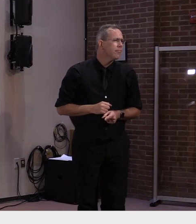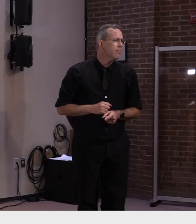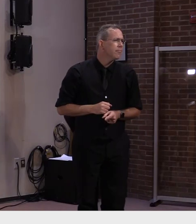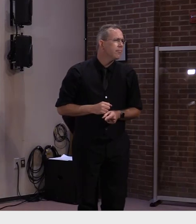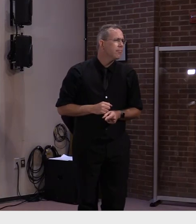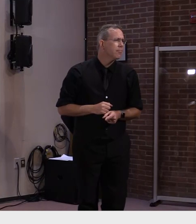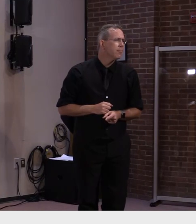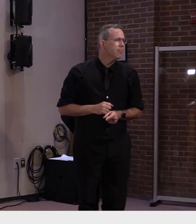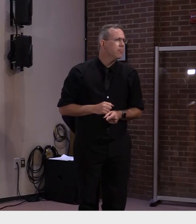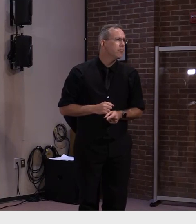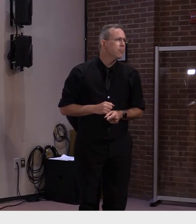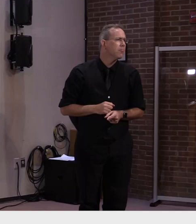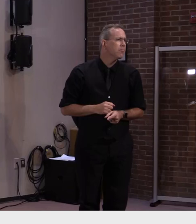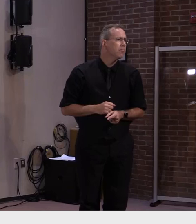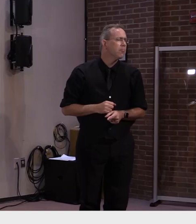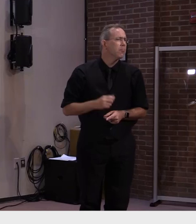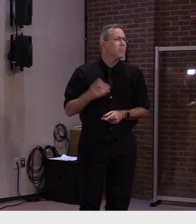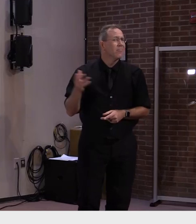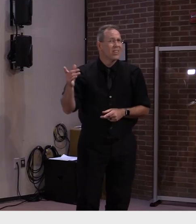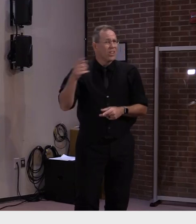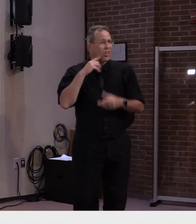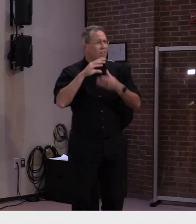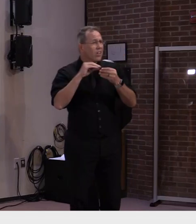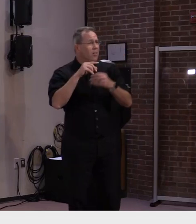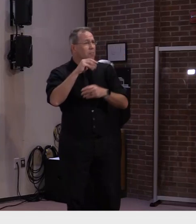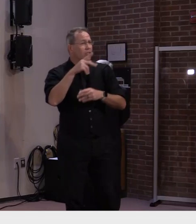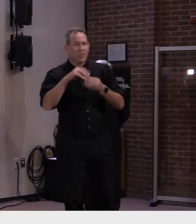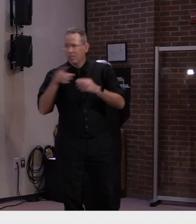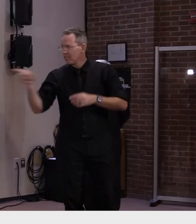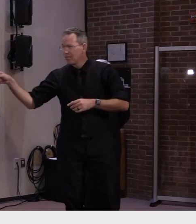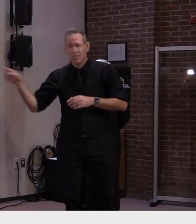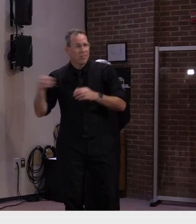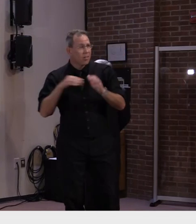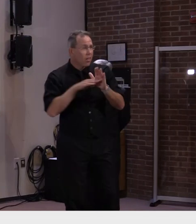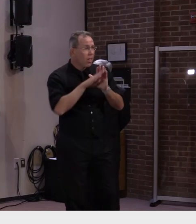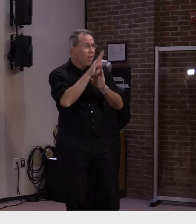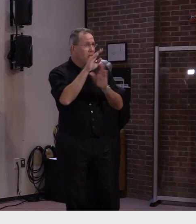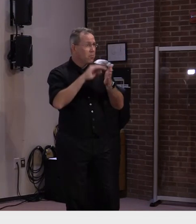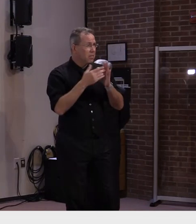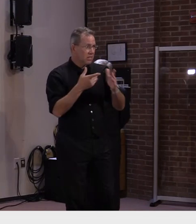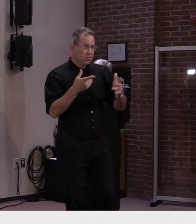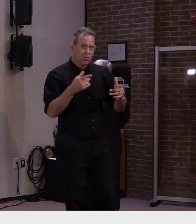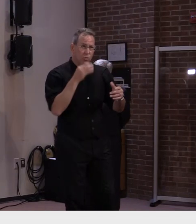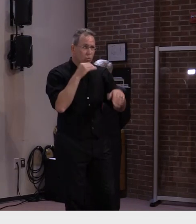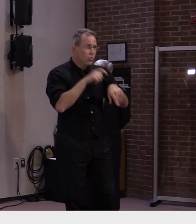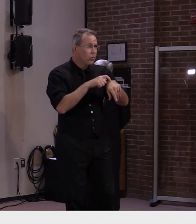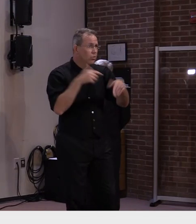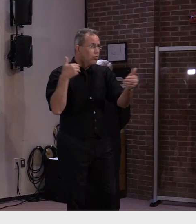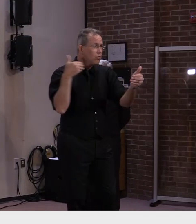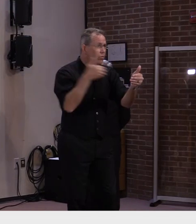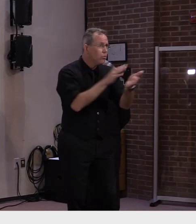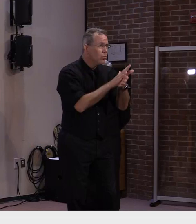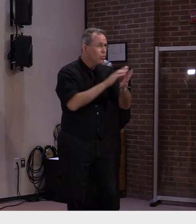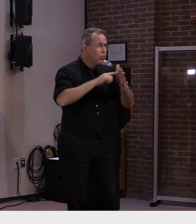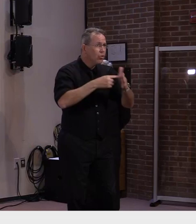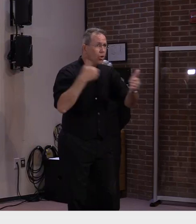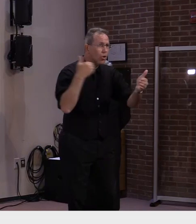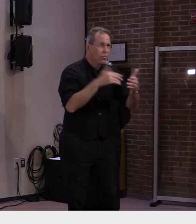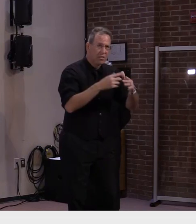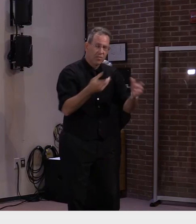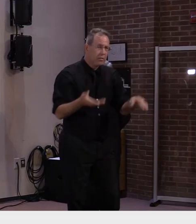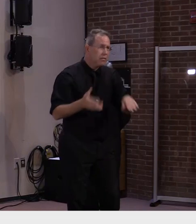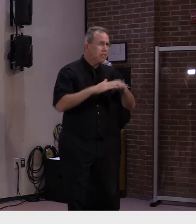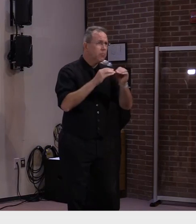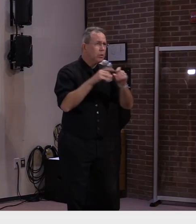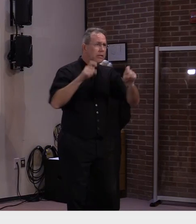And have you given any thought to looking for ways to do surveillance testing among students before they even return to campus?